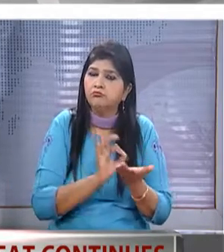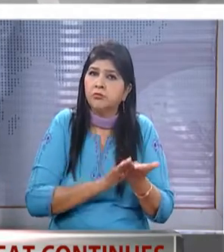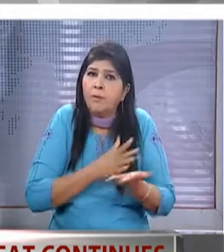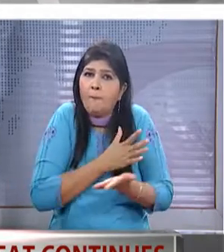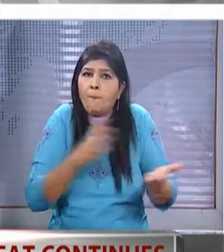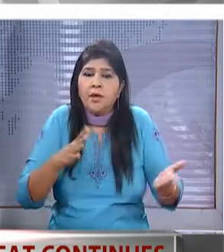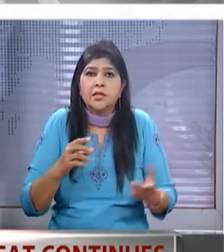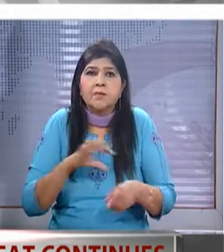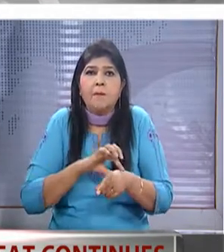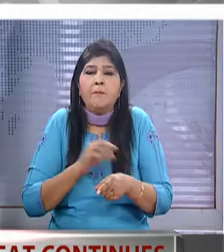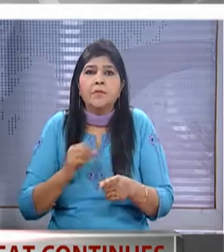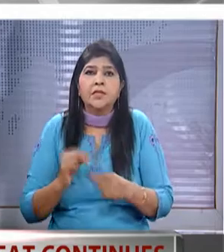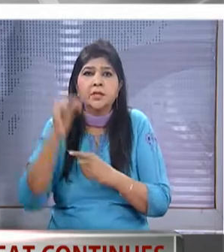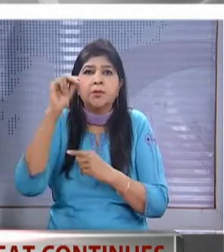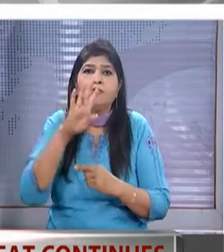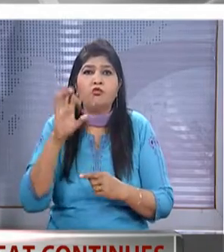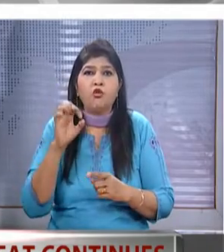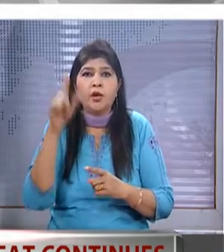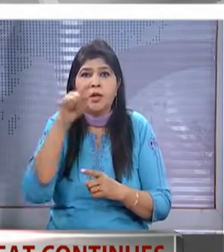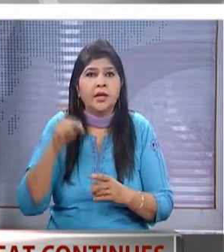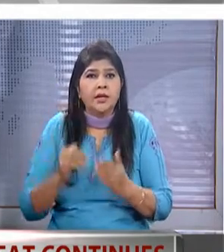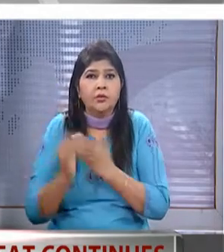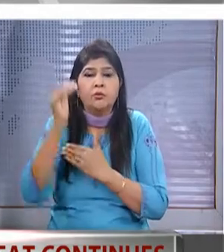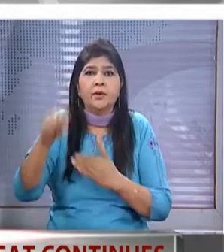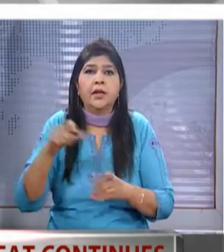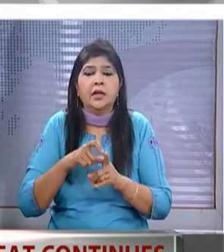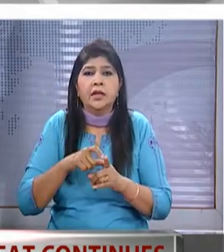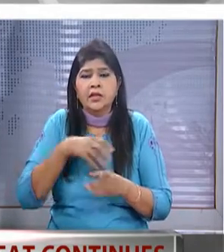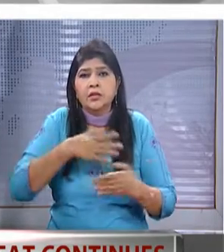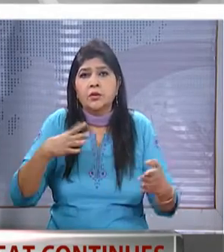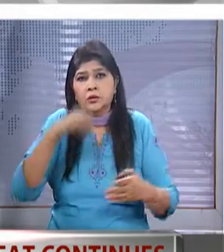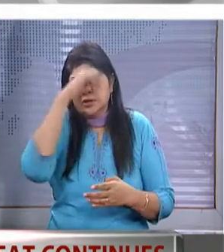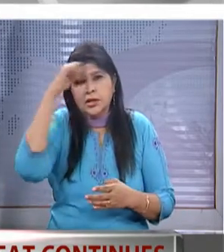40 degrees national capital delhi also experiences sweltering heat